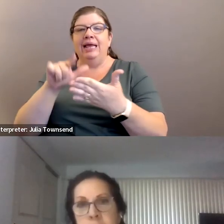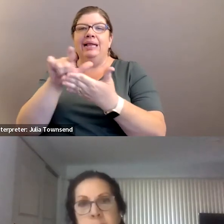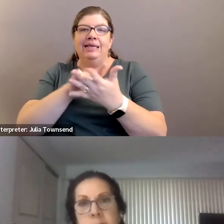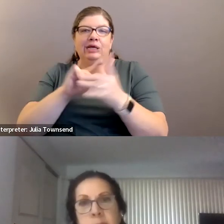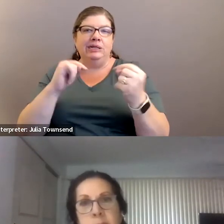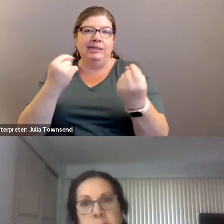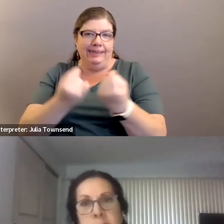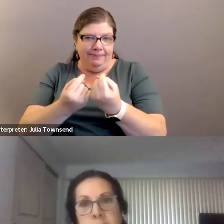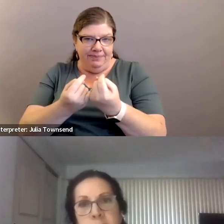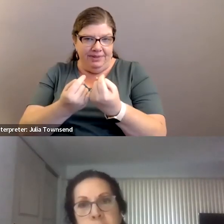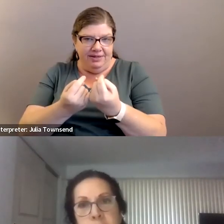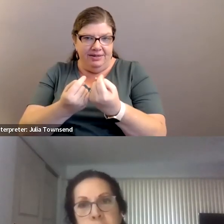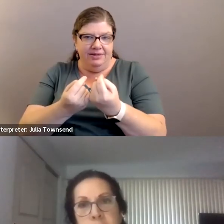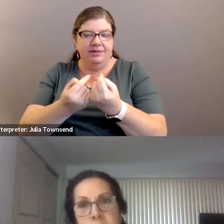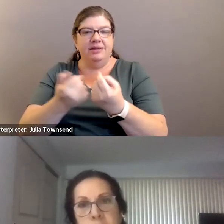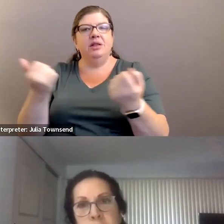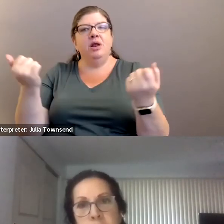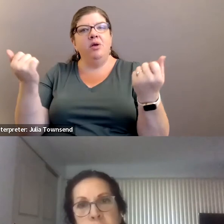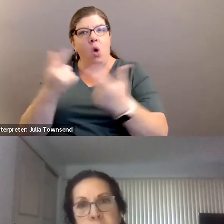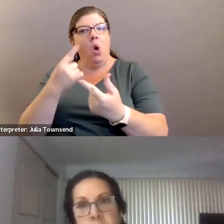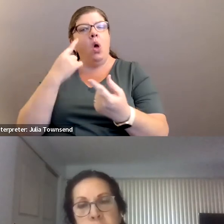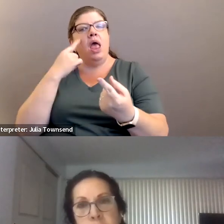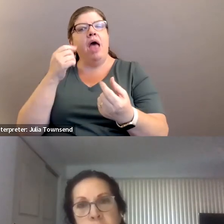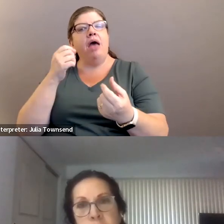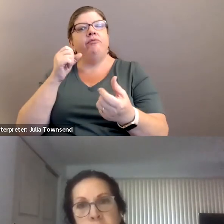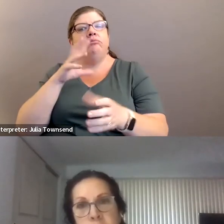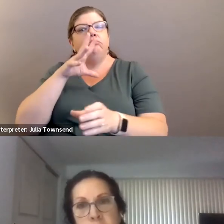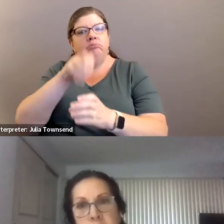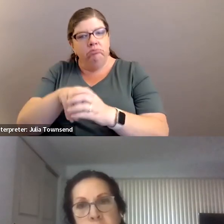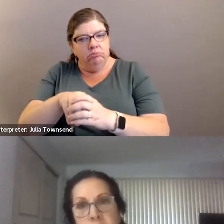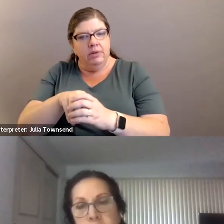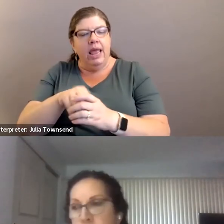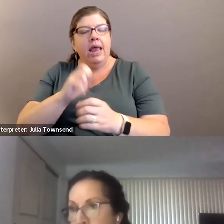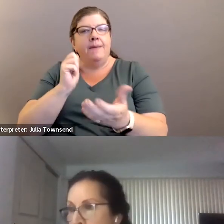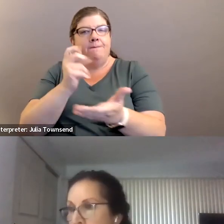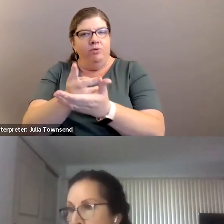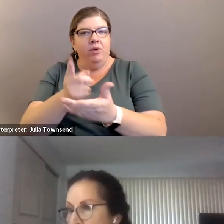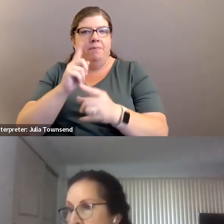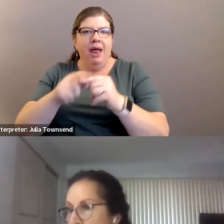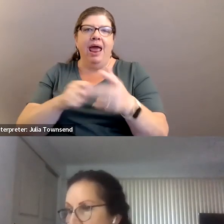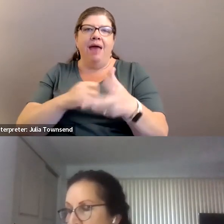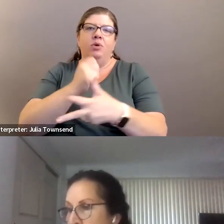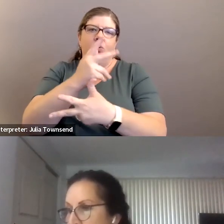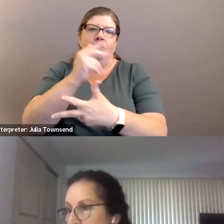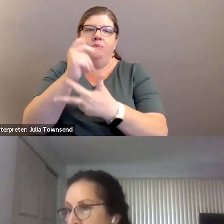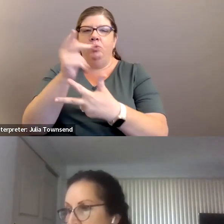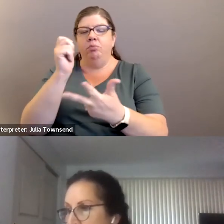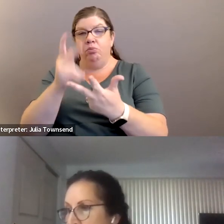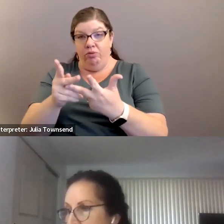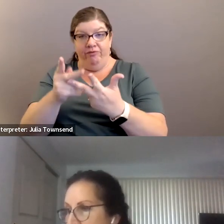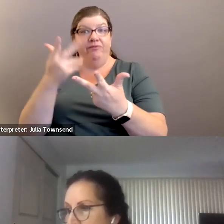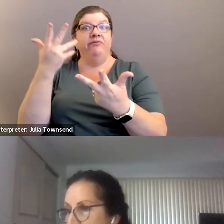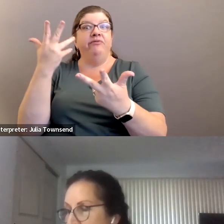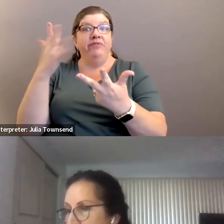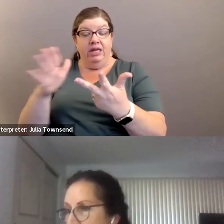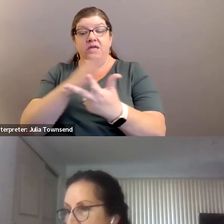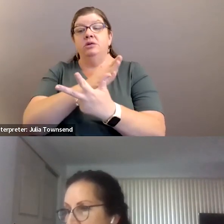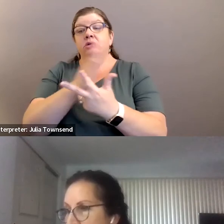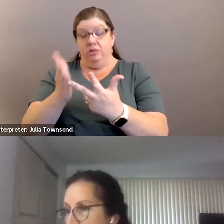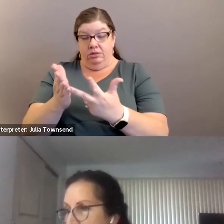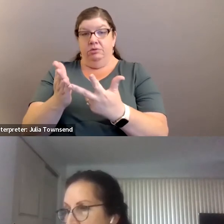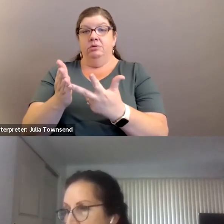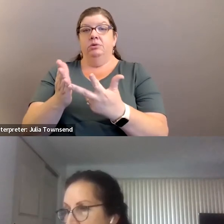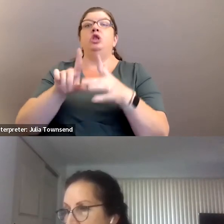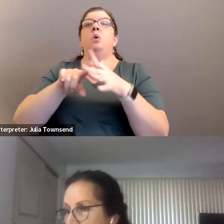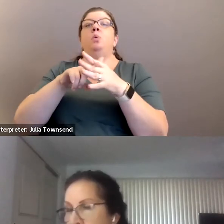teams that have all vetted and approved it but now it's it's going to those approvals once the three agencies approve they